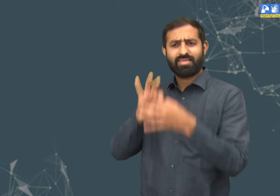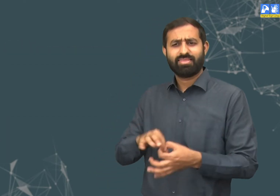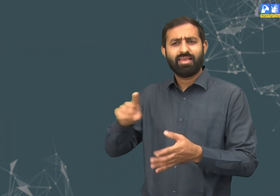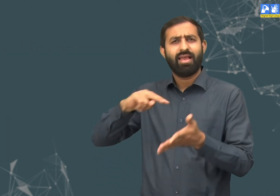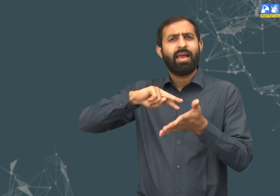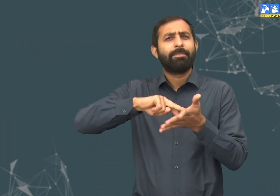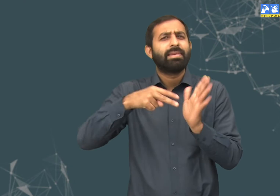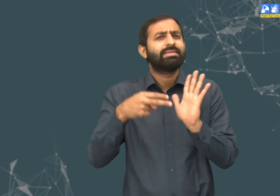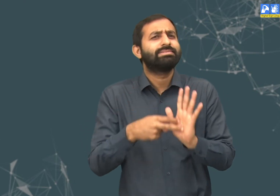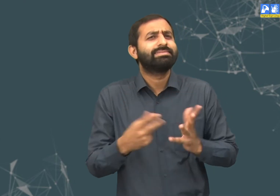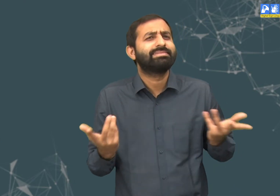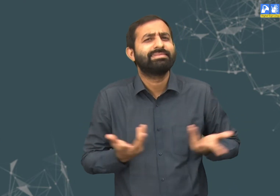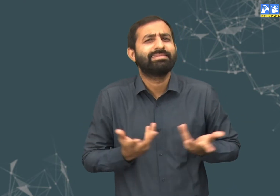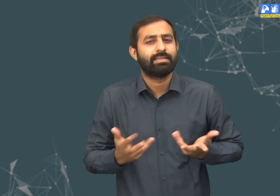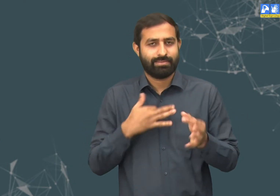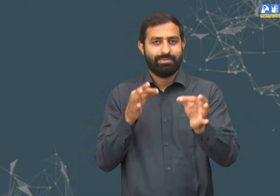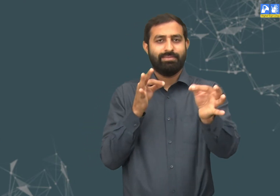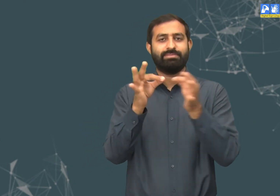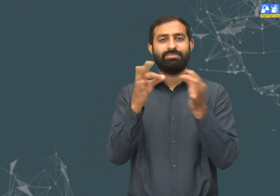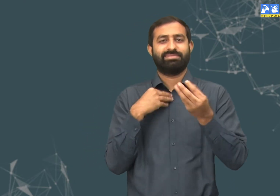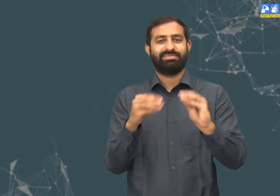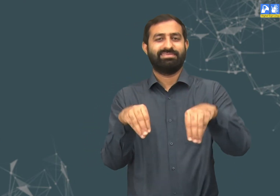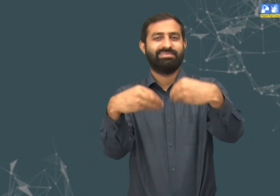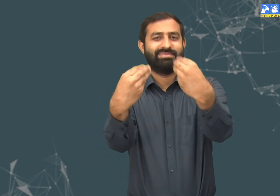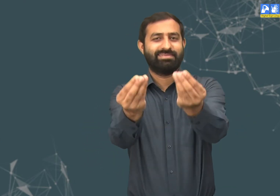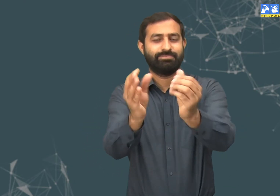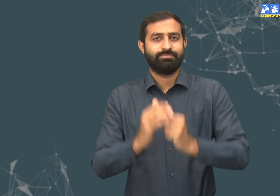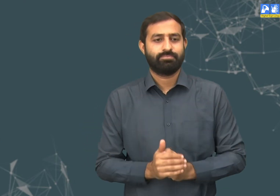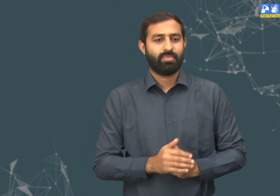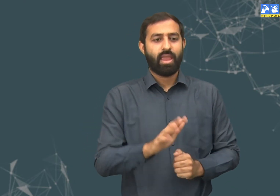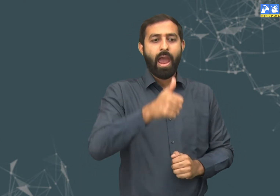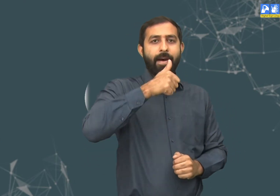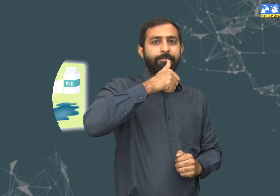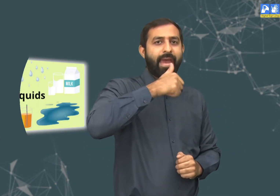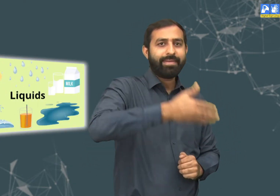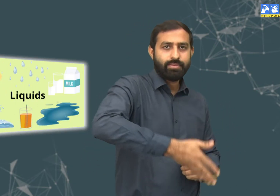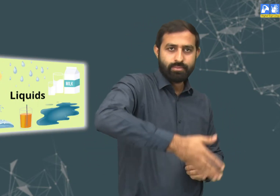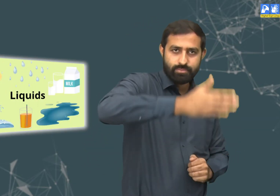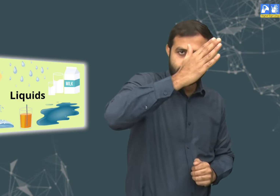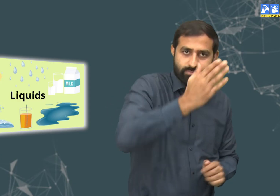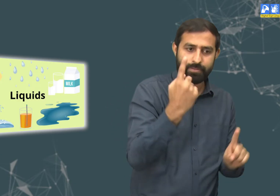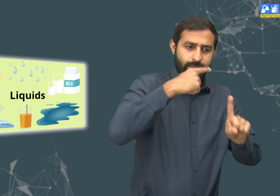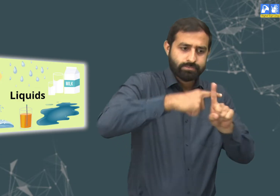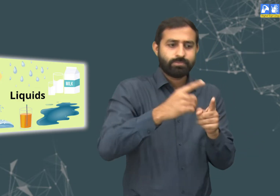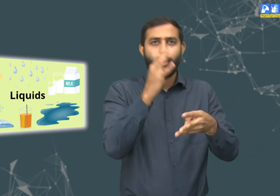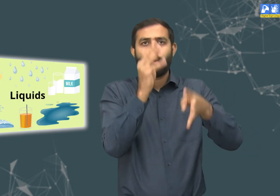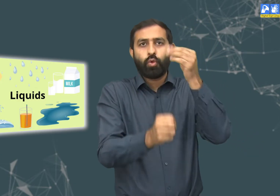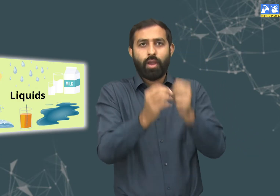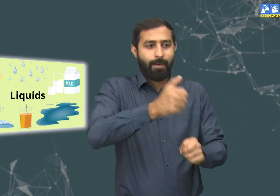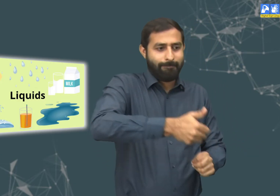Separation of substances. What does this mean? Let me tell you. A substance can be in a liquid form such